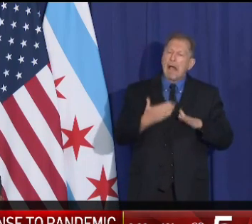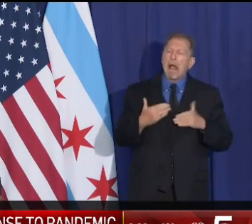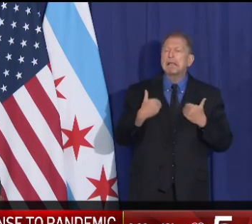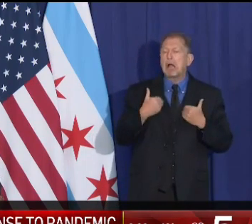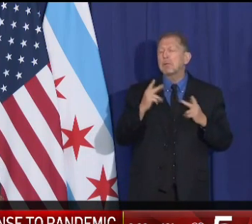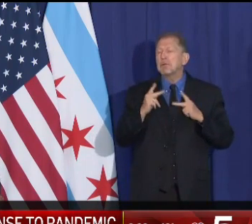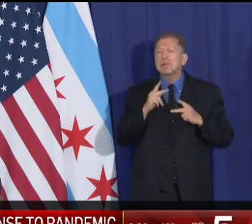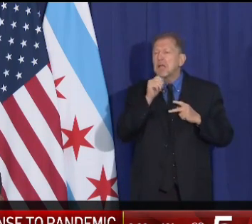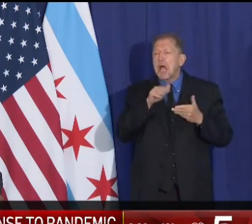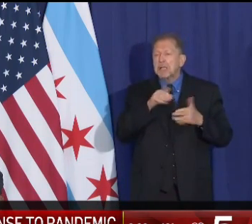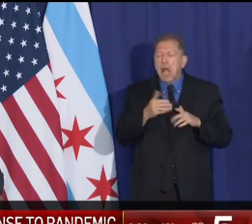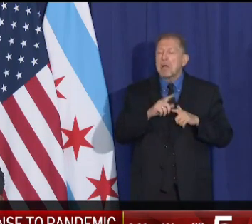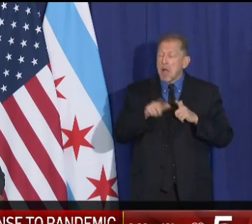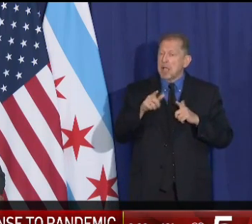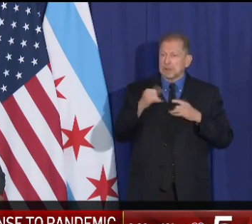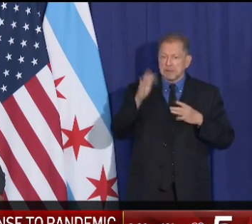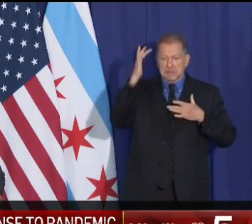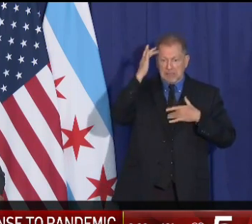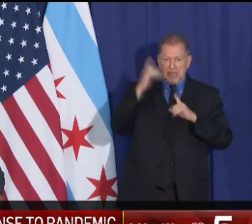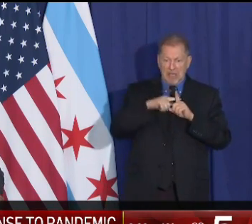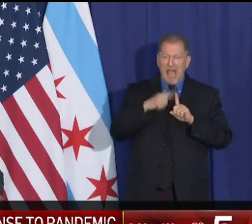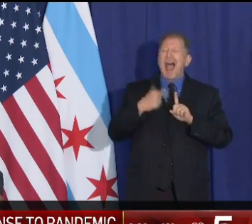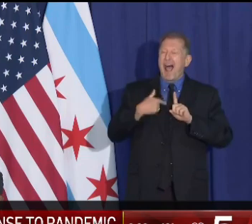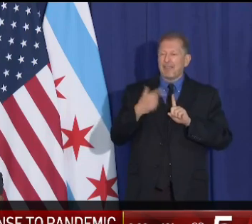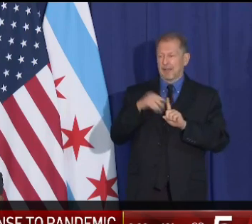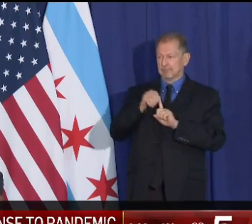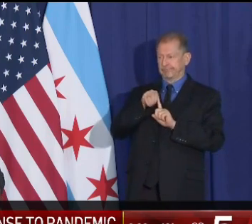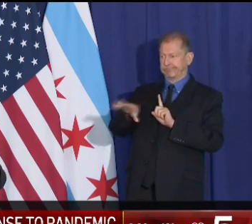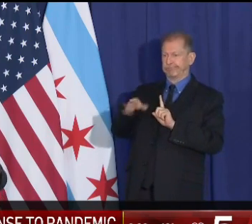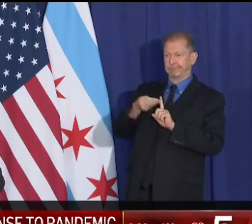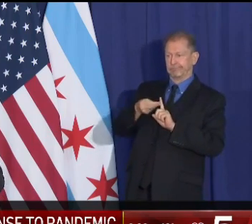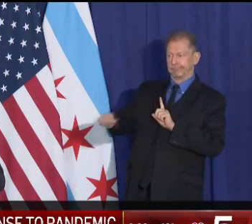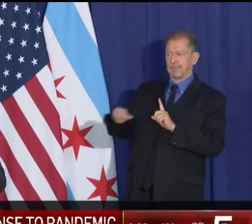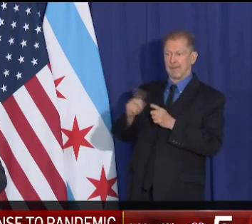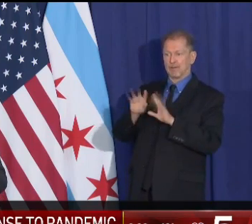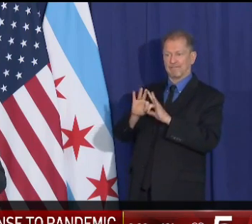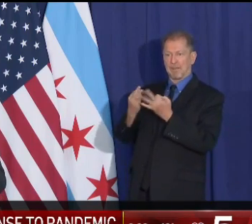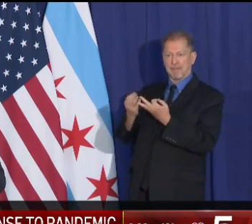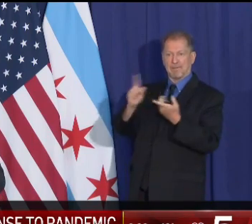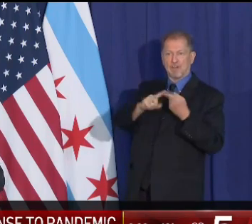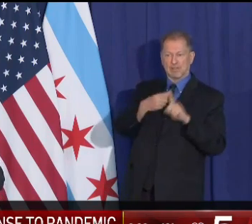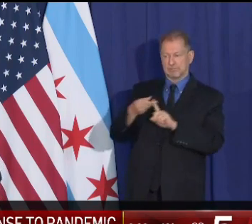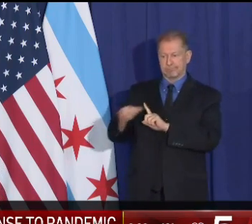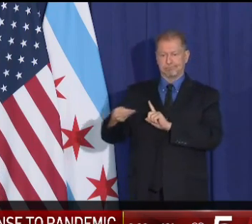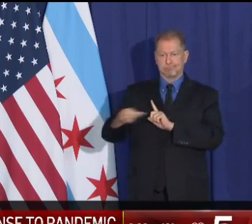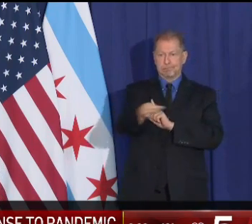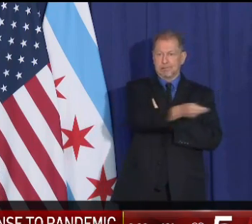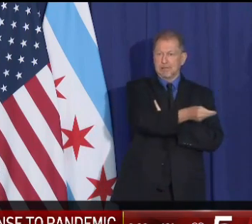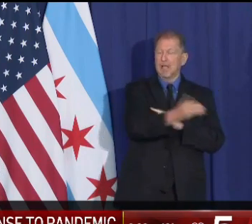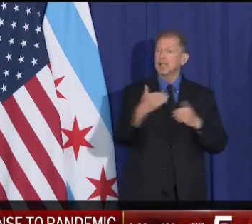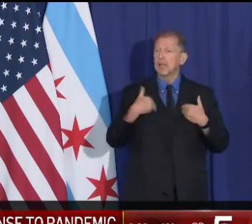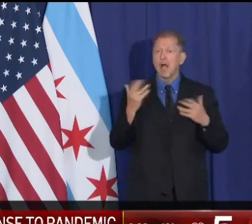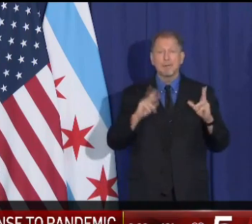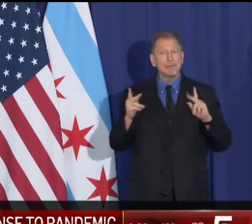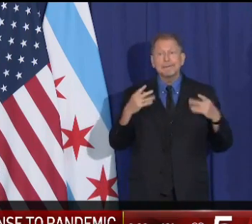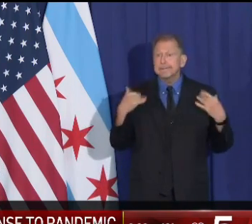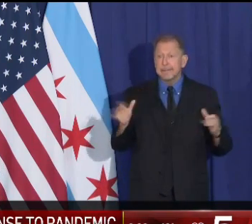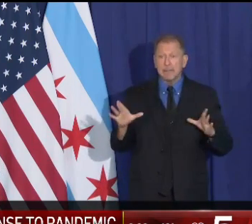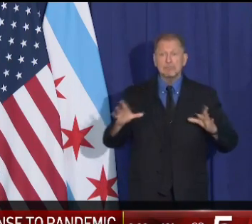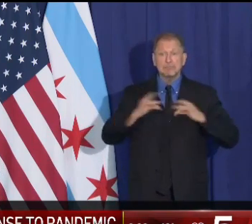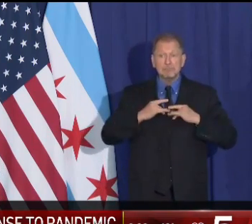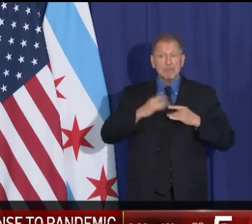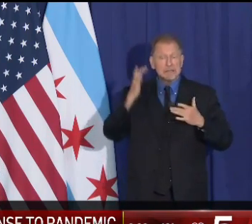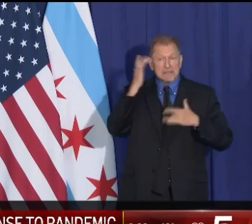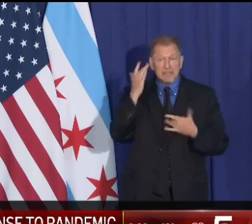friends and your family. You are not immune just because you're young, just because you're 18 to 29